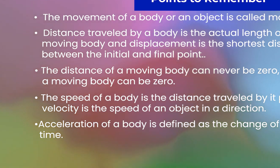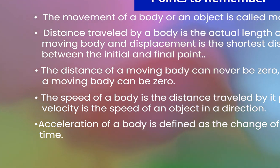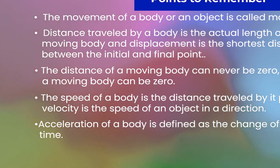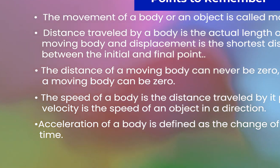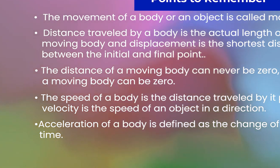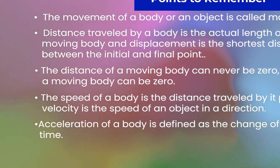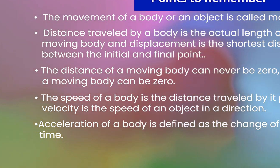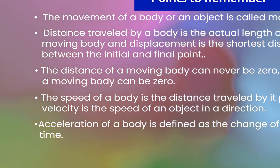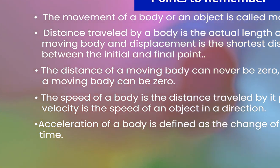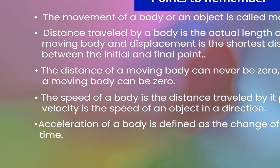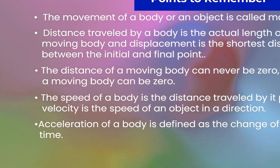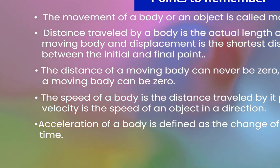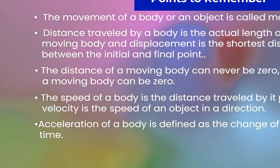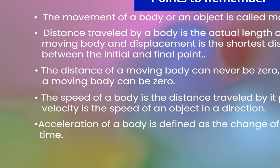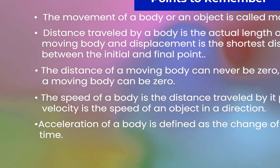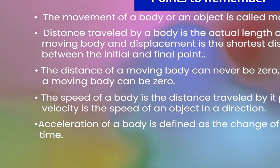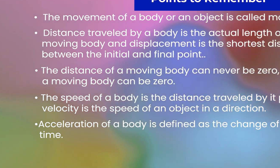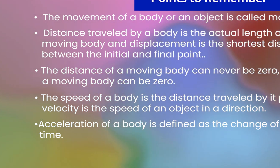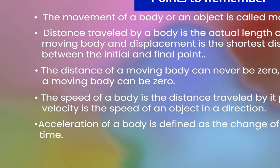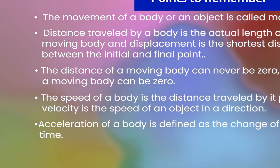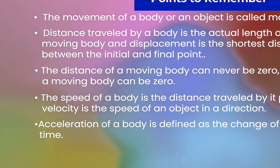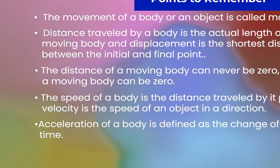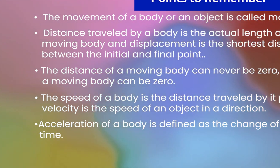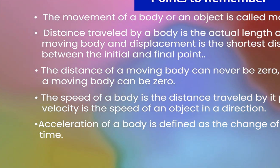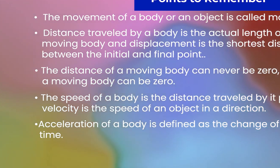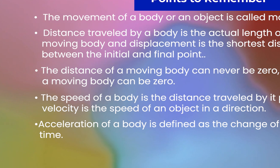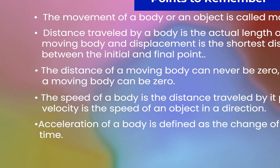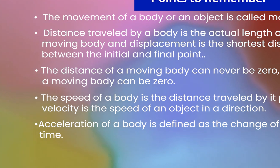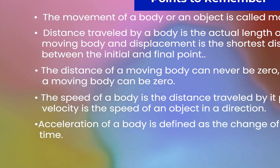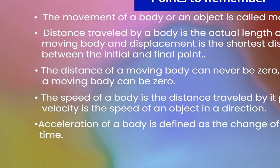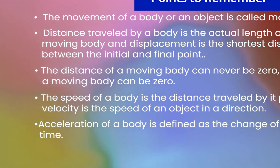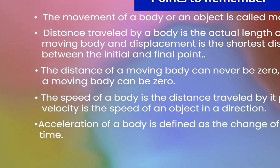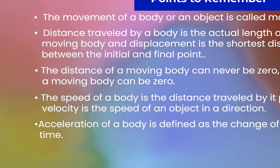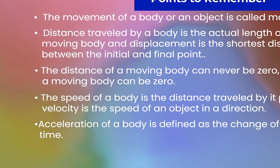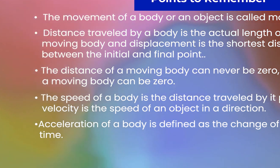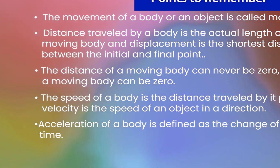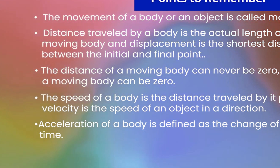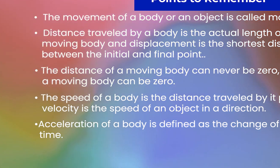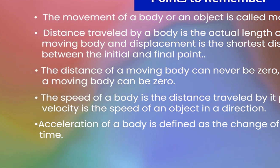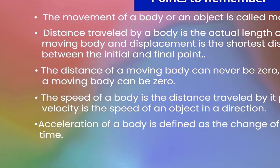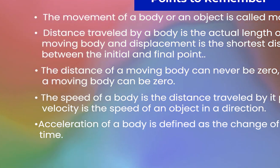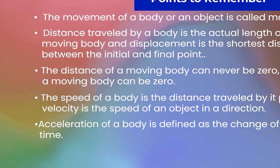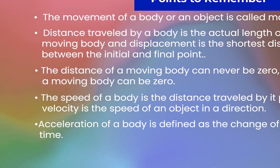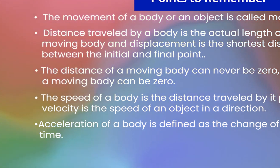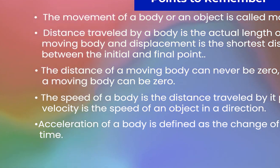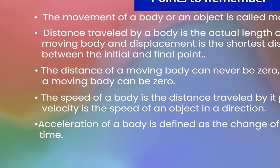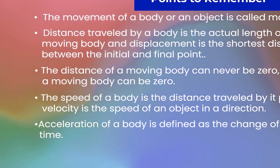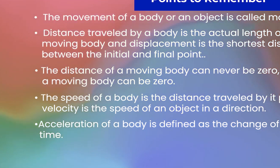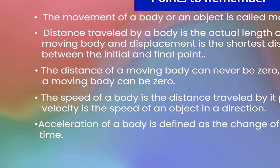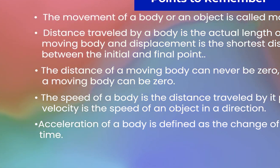and displacement is the shortest distance along with direction between